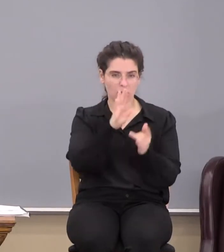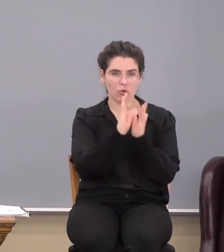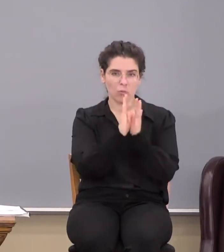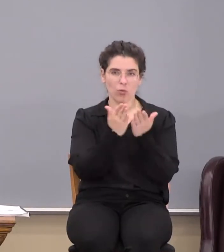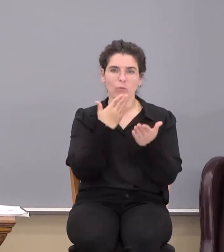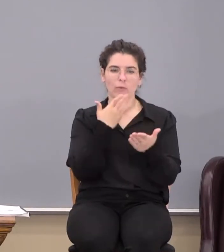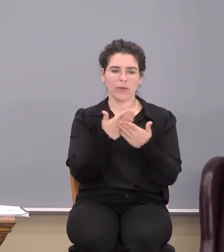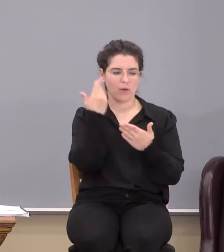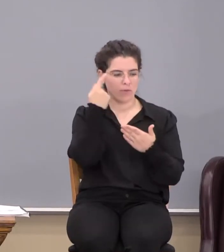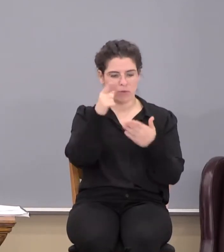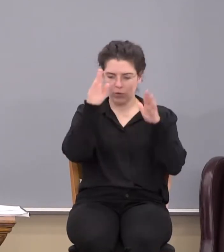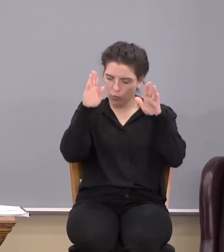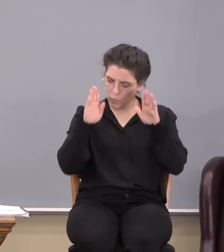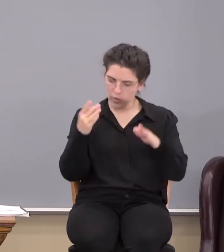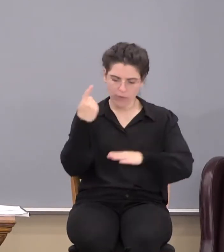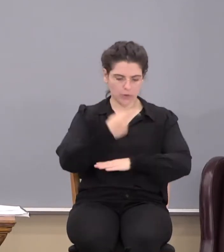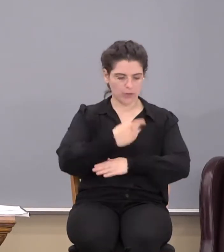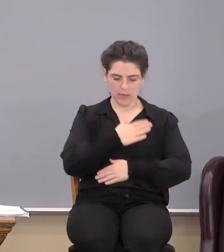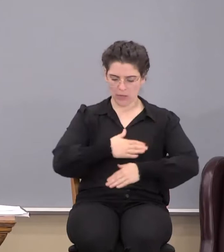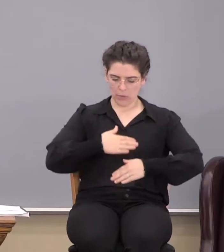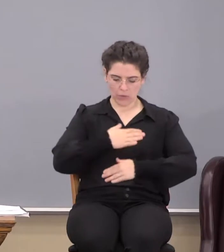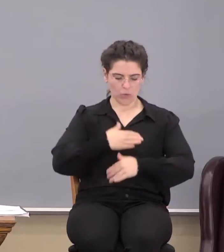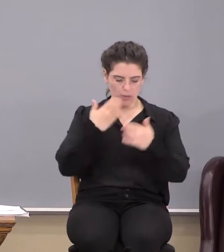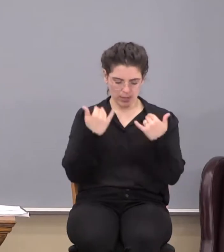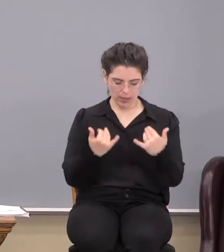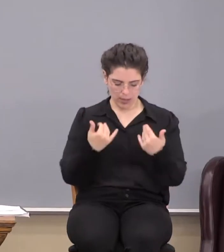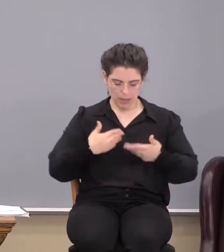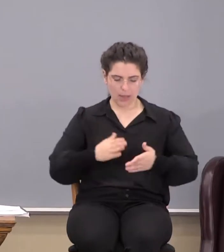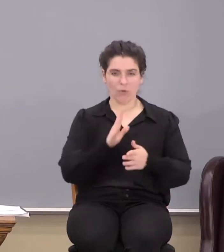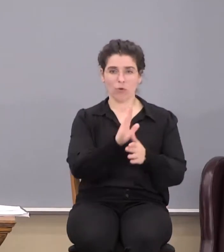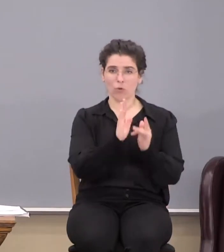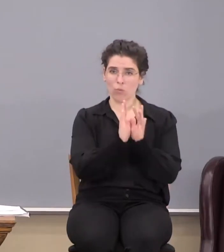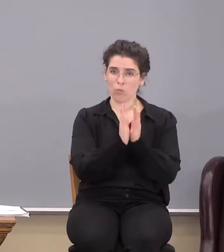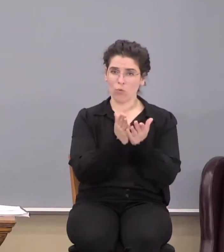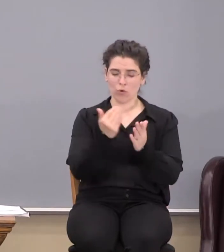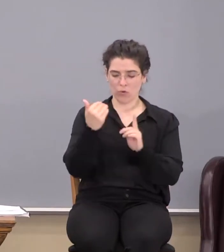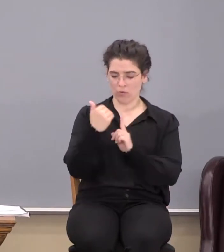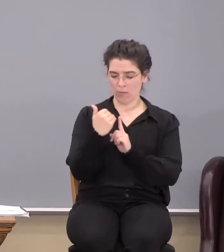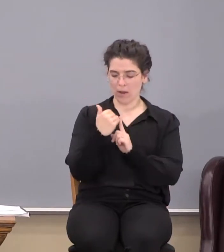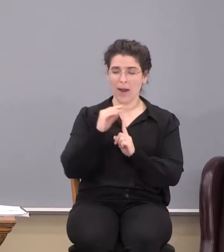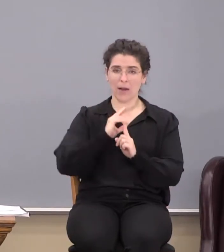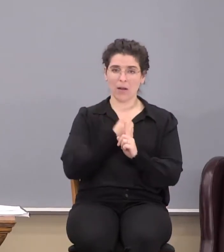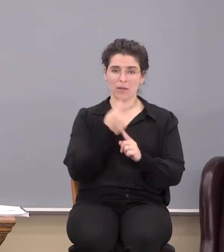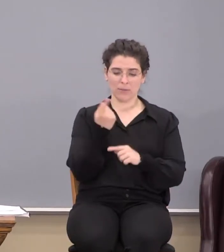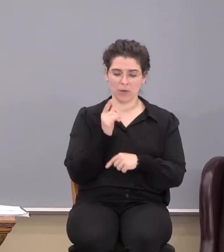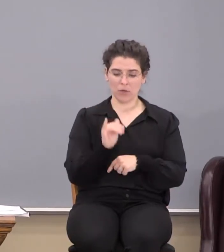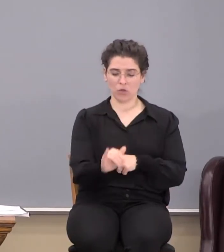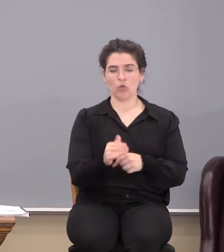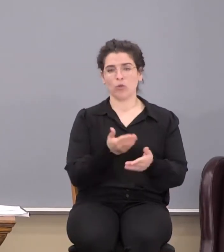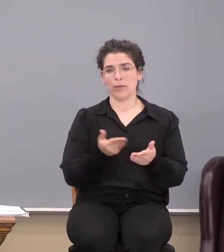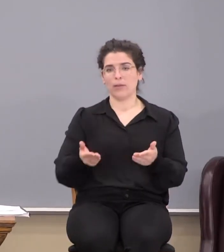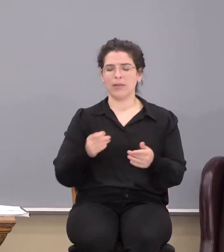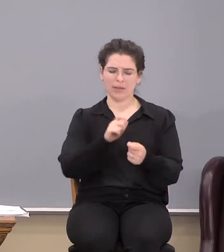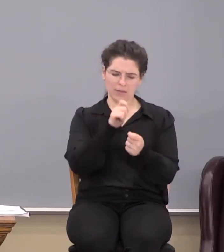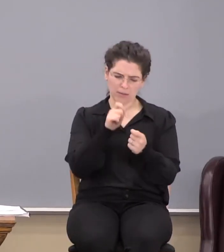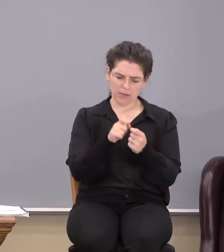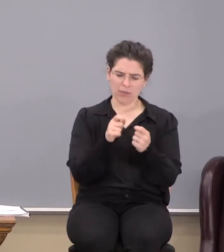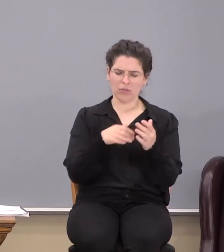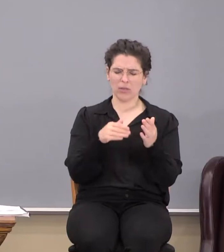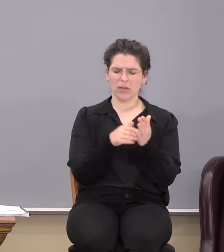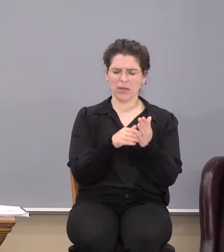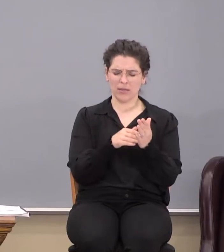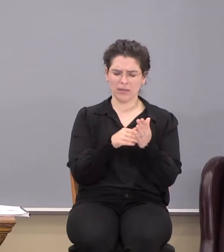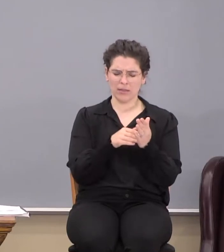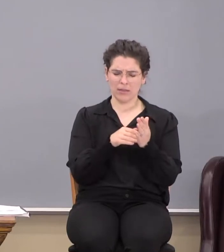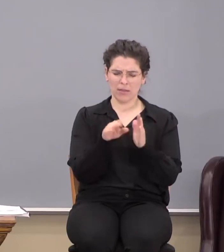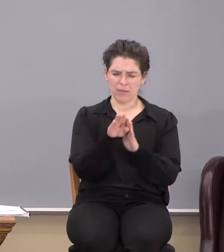you for the wonderful day that we've enjoyed today, allowing your word to remind us about eternal things. And especially against the